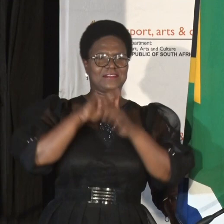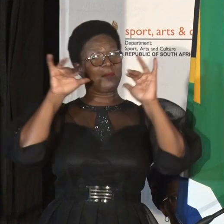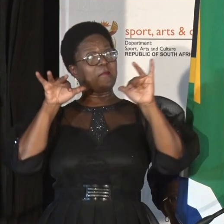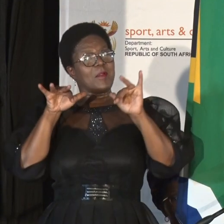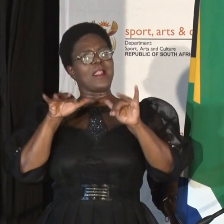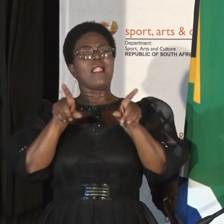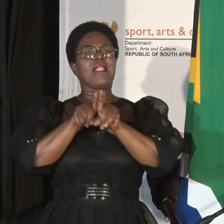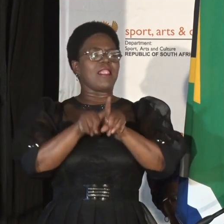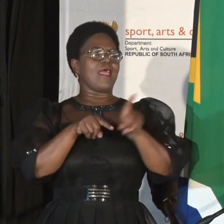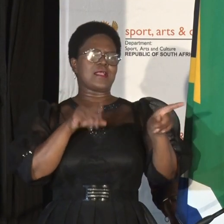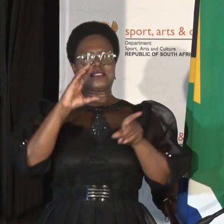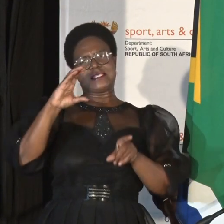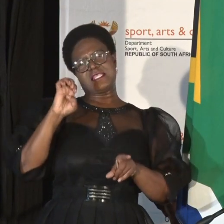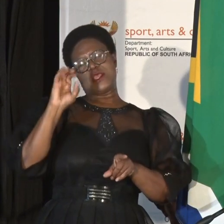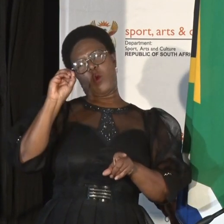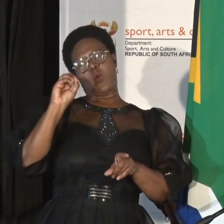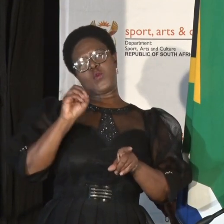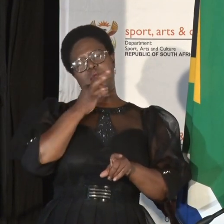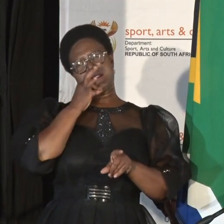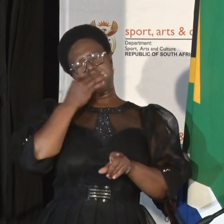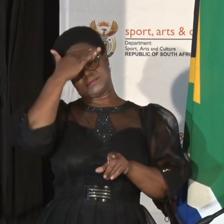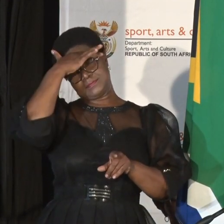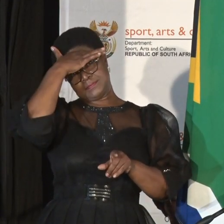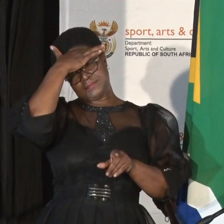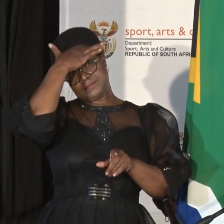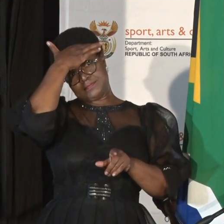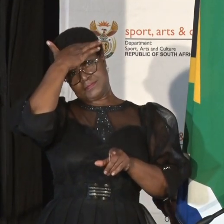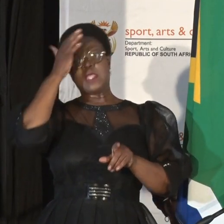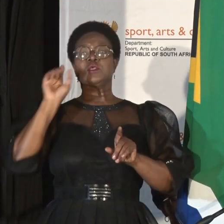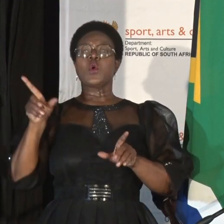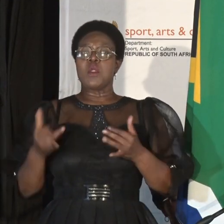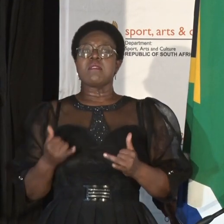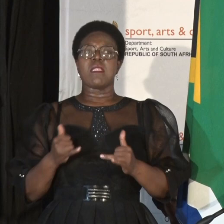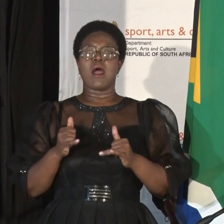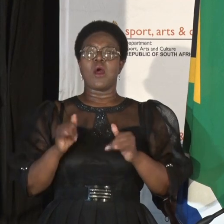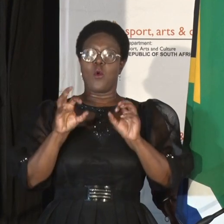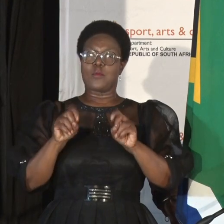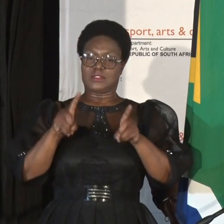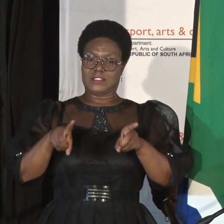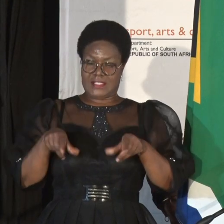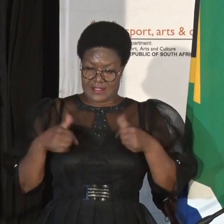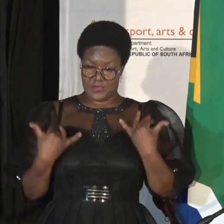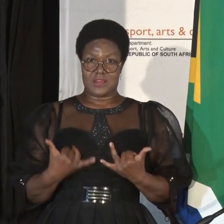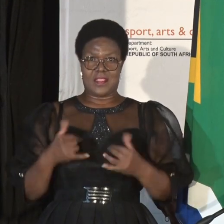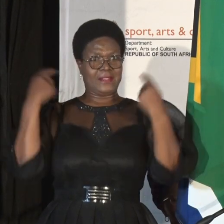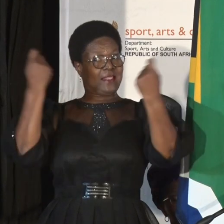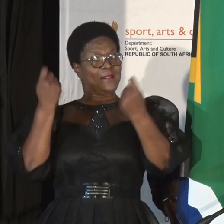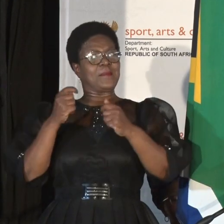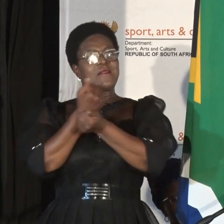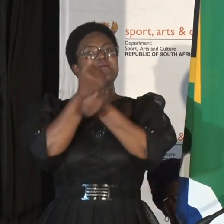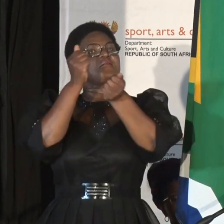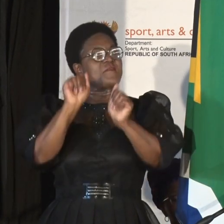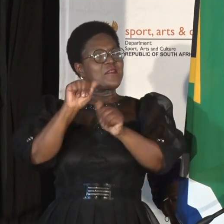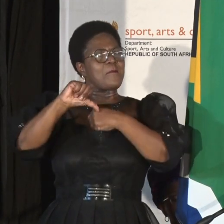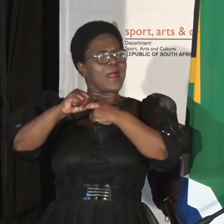our CEO of Freedom Park has said. It is therefore an opportunity as we celebrate Freedom Month a moment